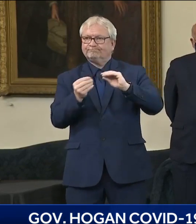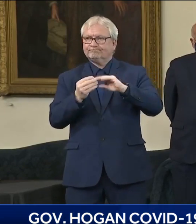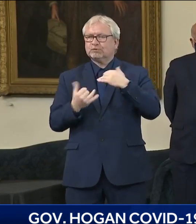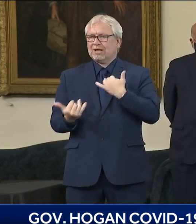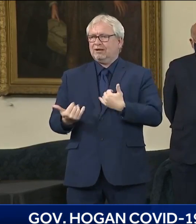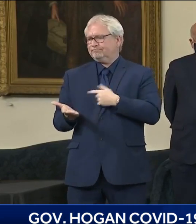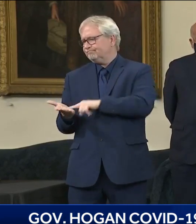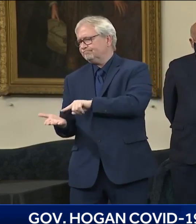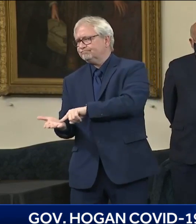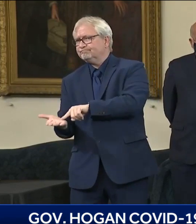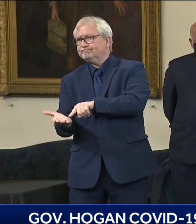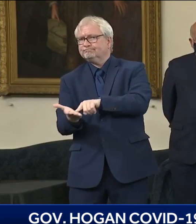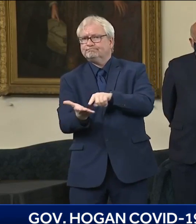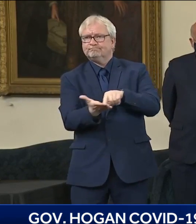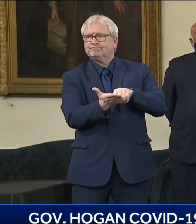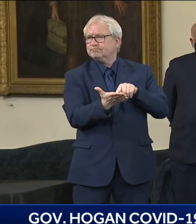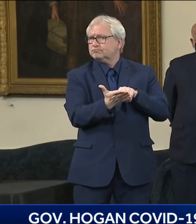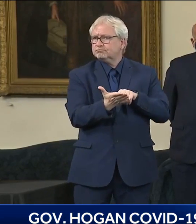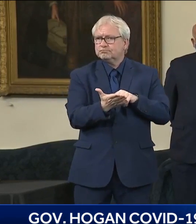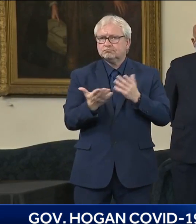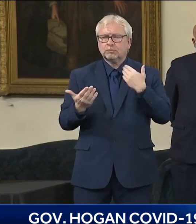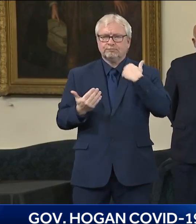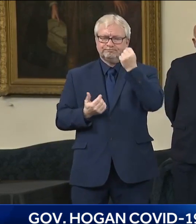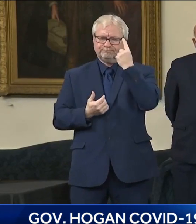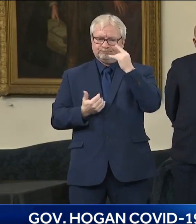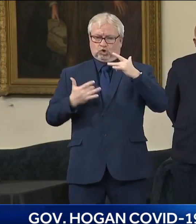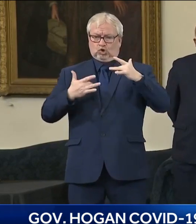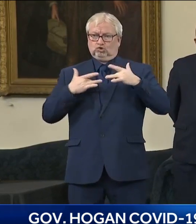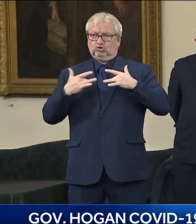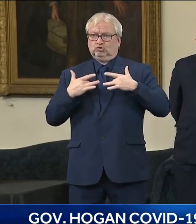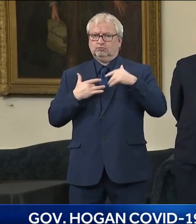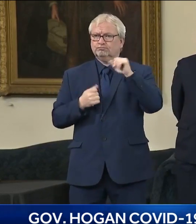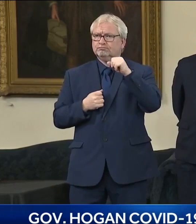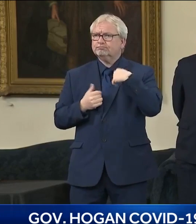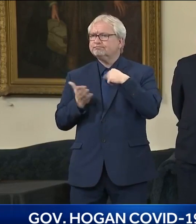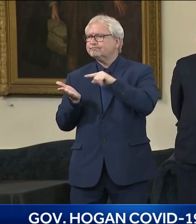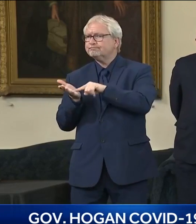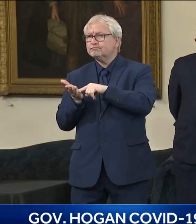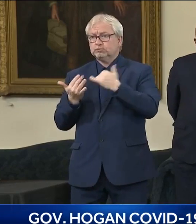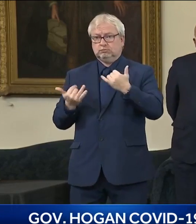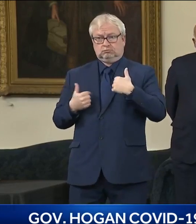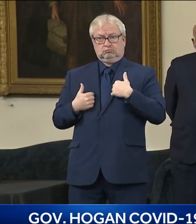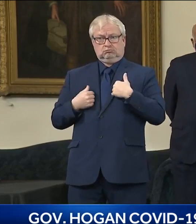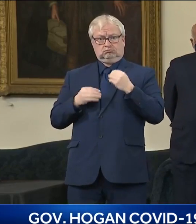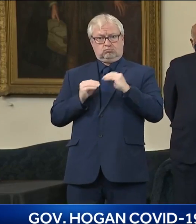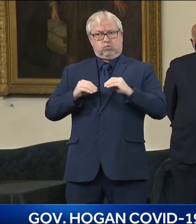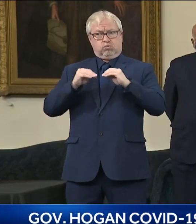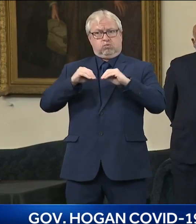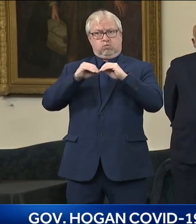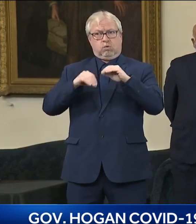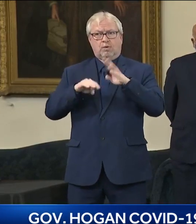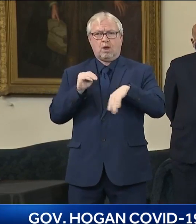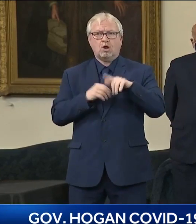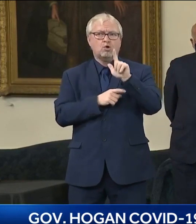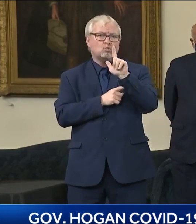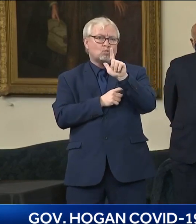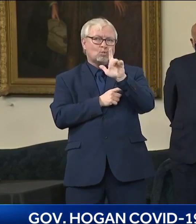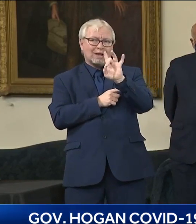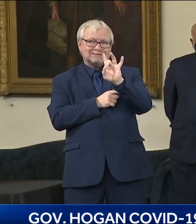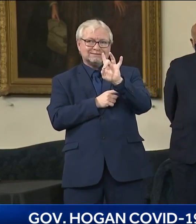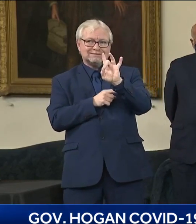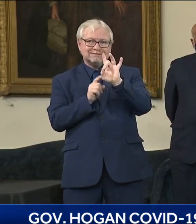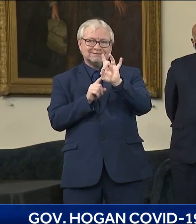I think we're at we've done more than 28 other states number of vaccines. We're 22nd. I'd rather be number one.